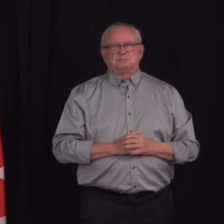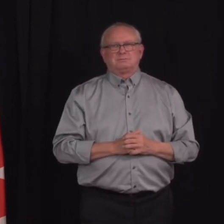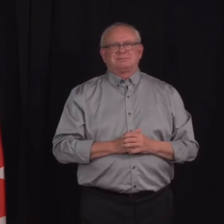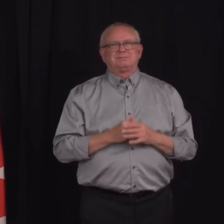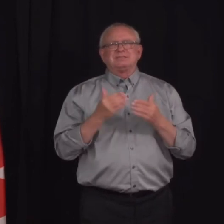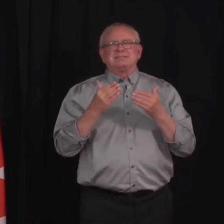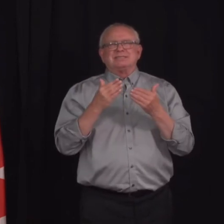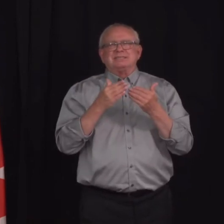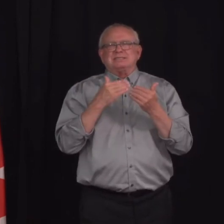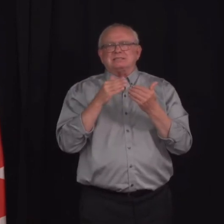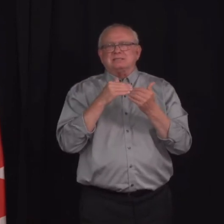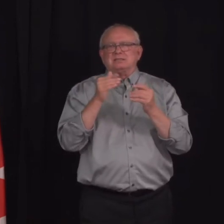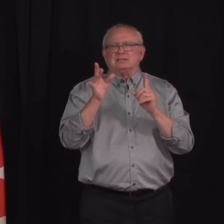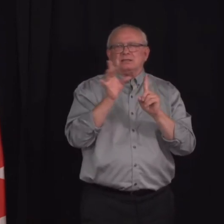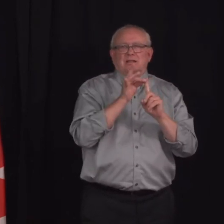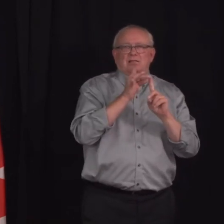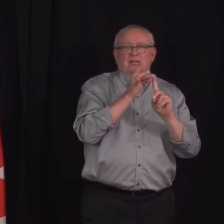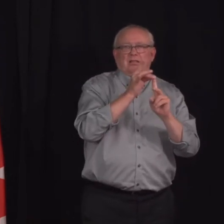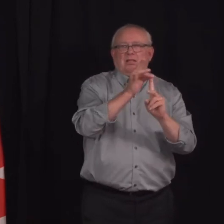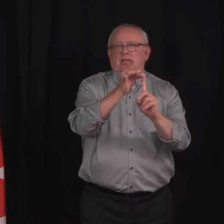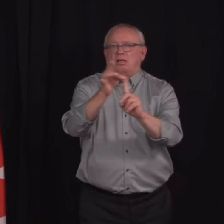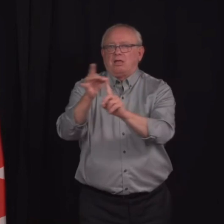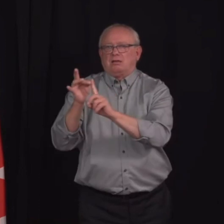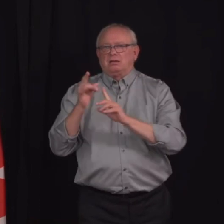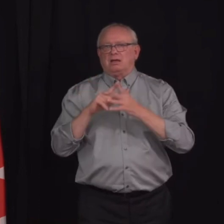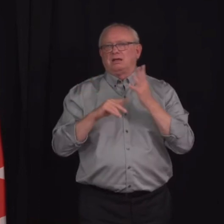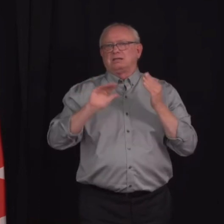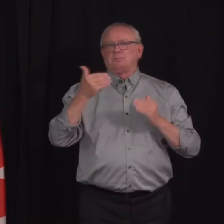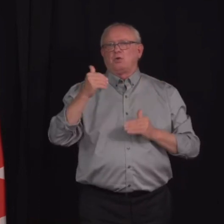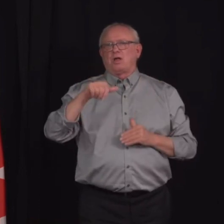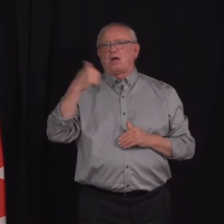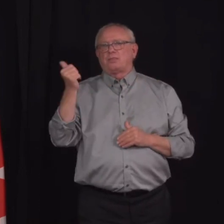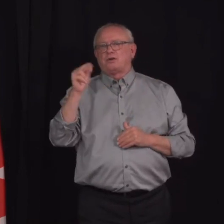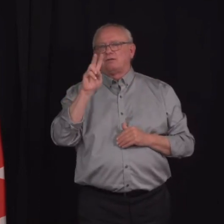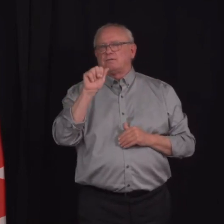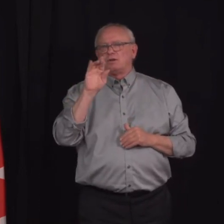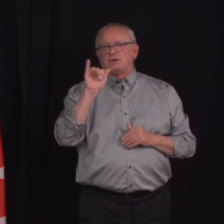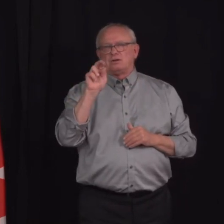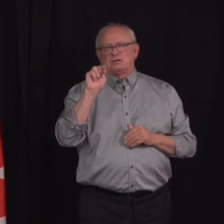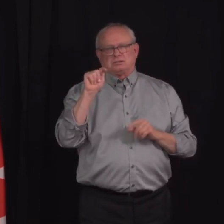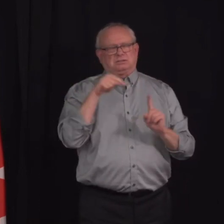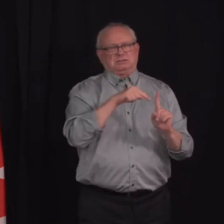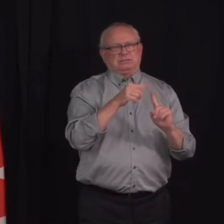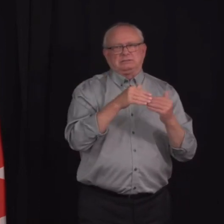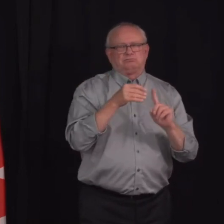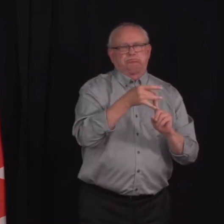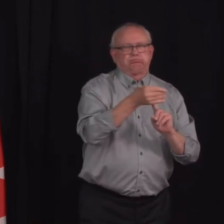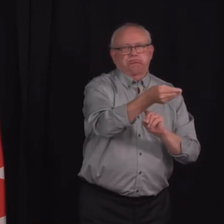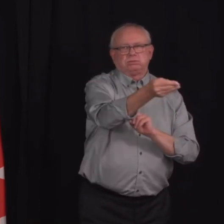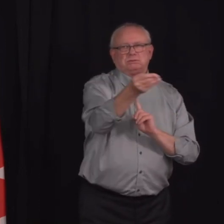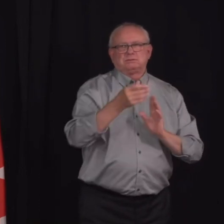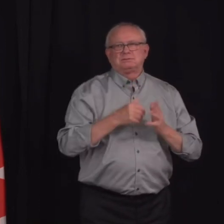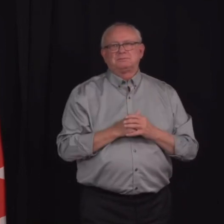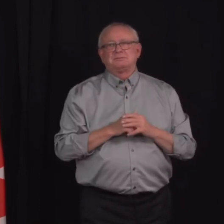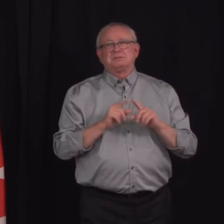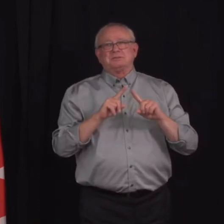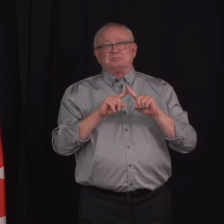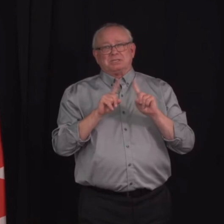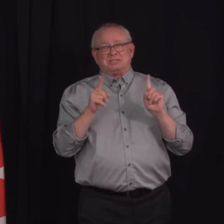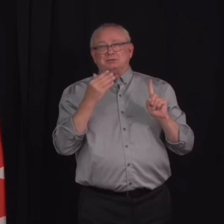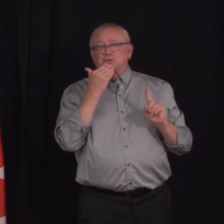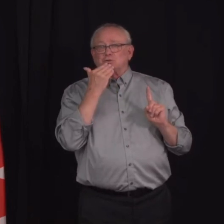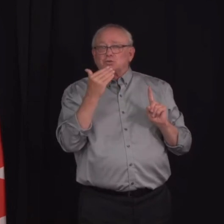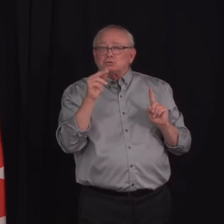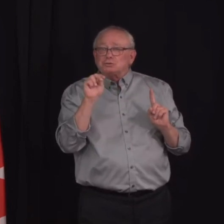the other variants that we've experienced to date. But I think the good news is one,